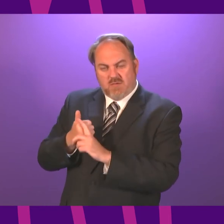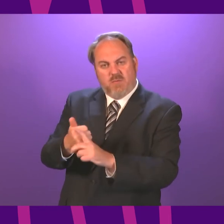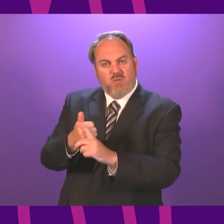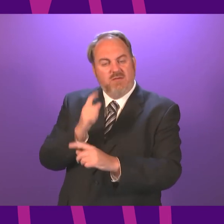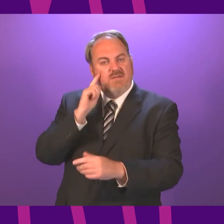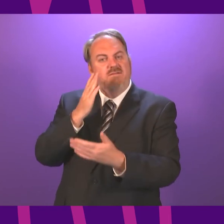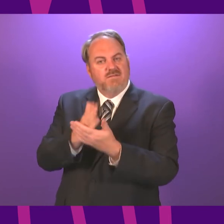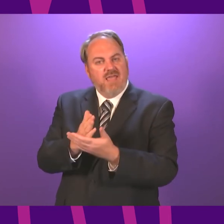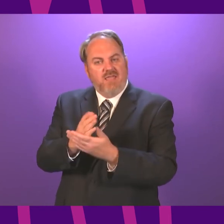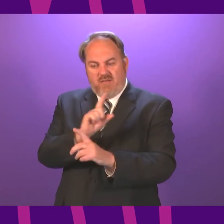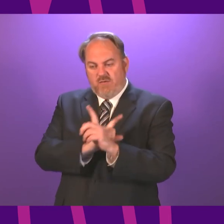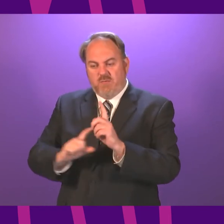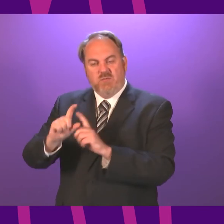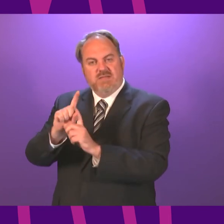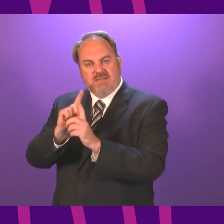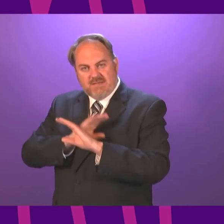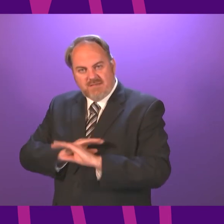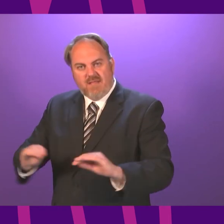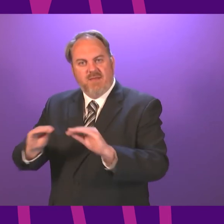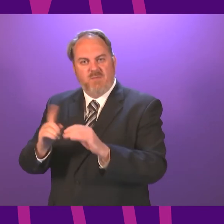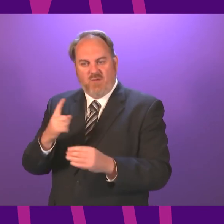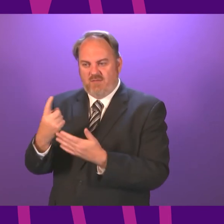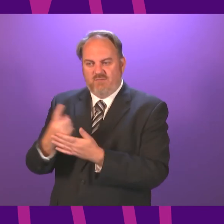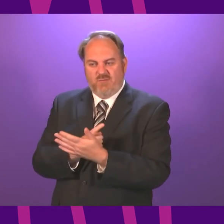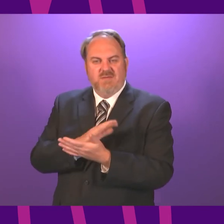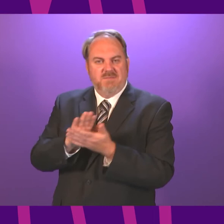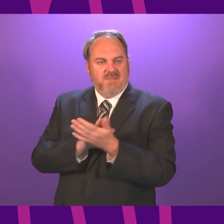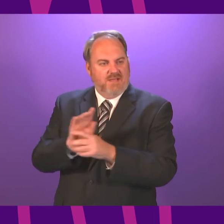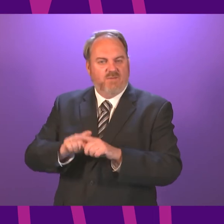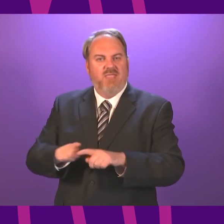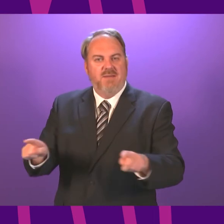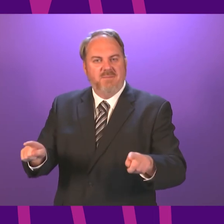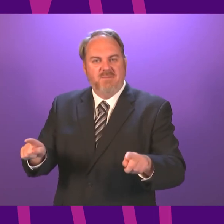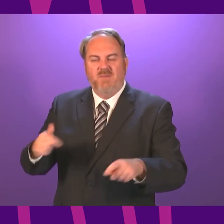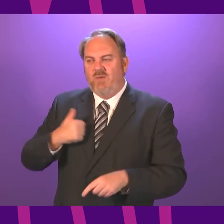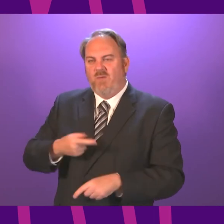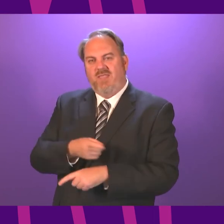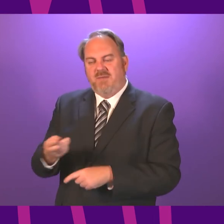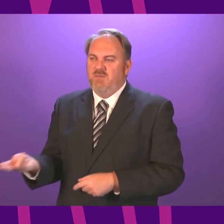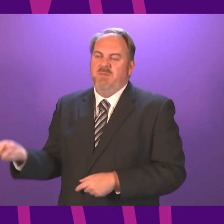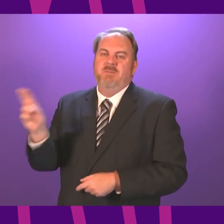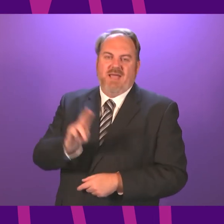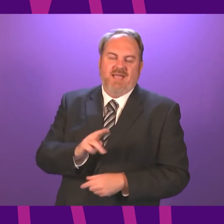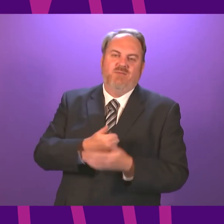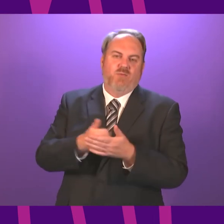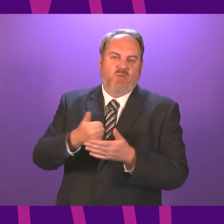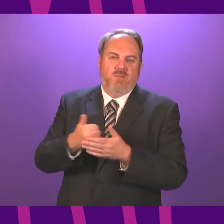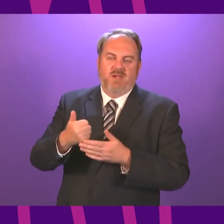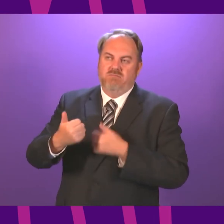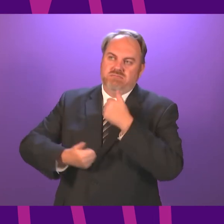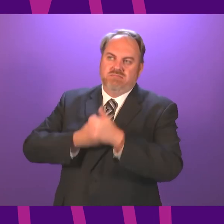as we move forward, so that they, as I know they are all very keen to do, can get all aspects of worship back to normal.